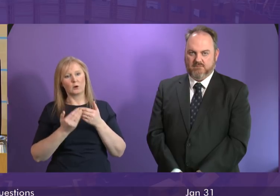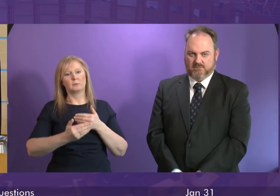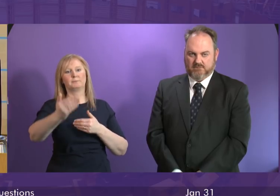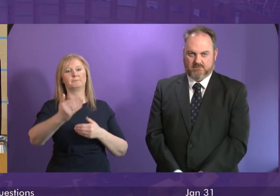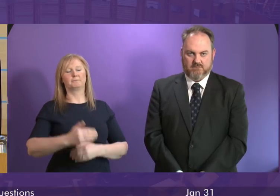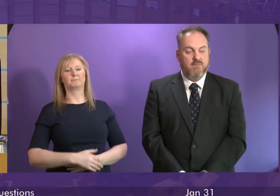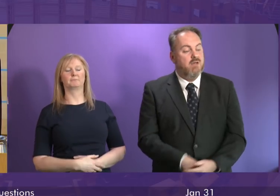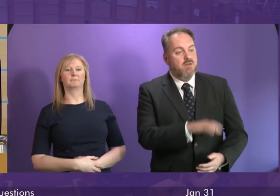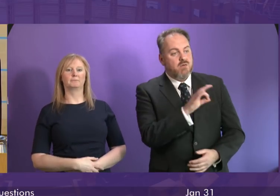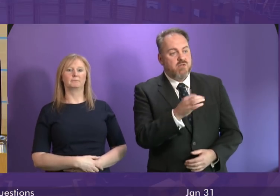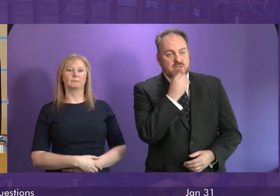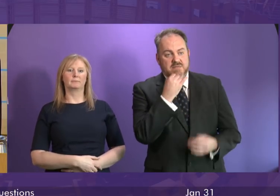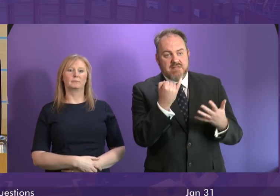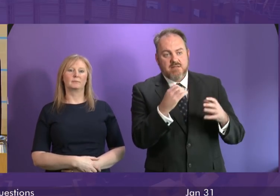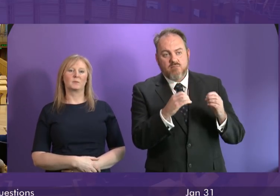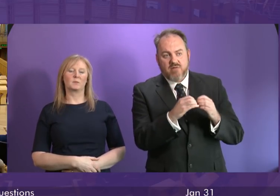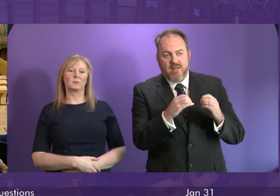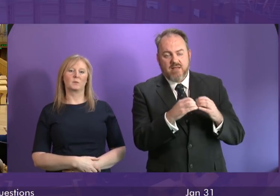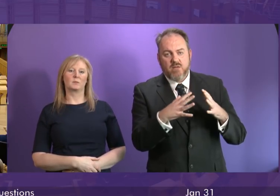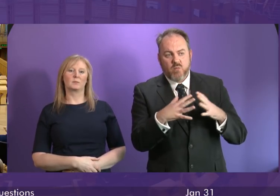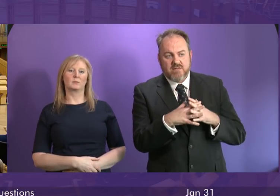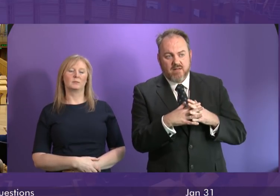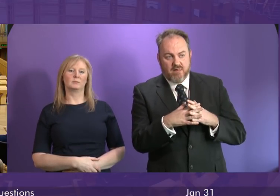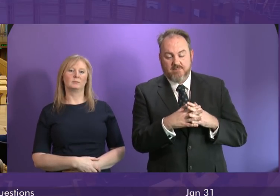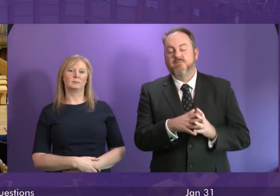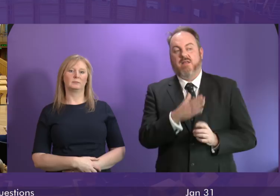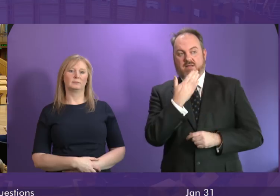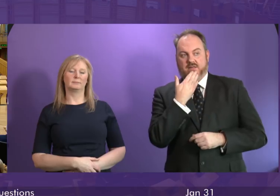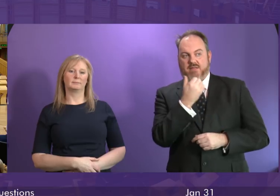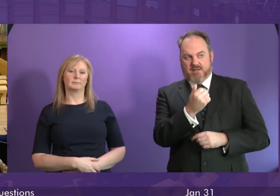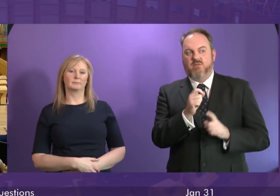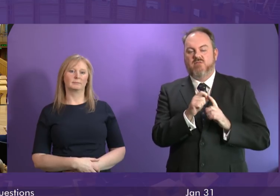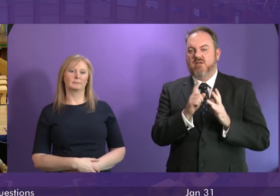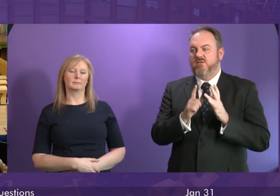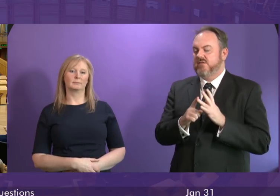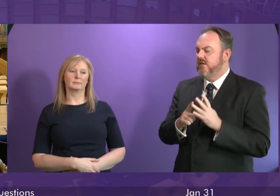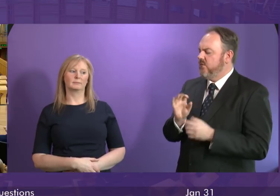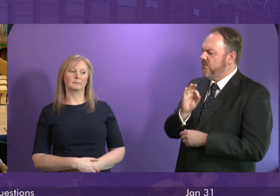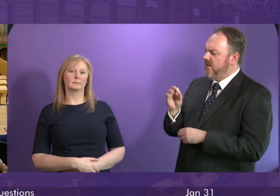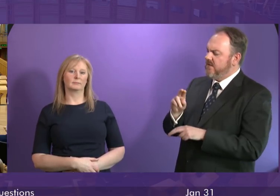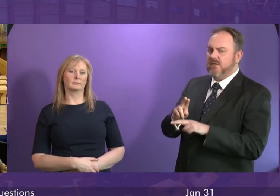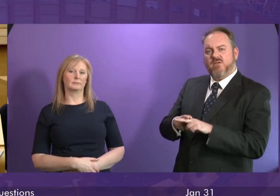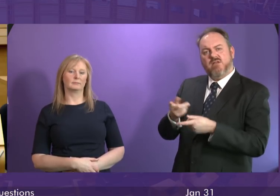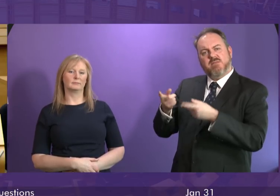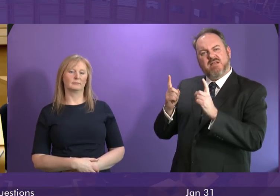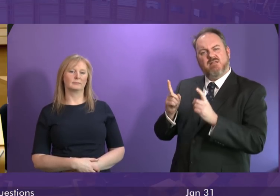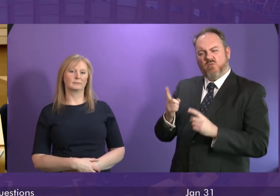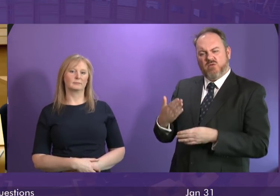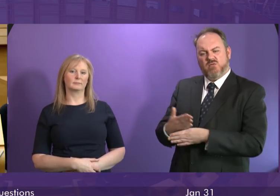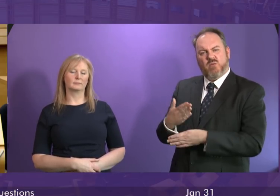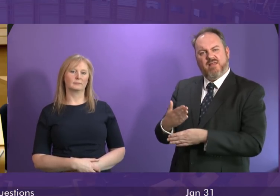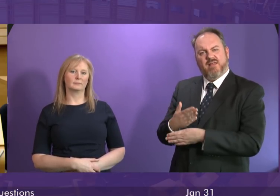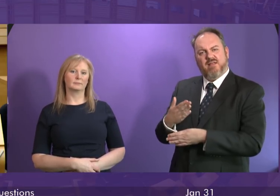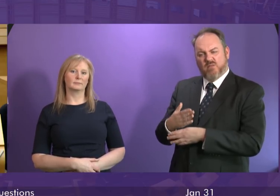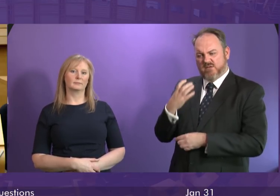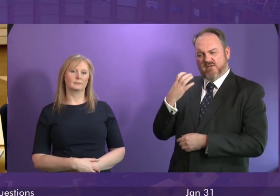question number six Brian Whittle thank you presenting officer to ask the first minister what action the Scottish government is taking to address